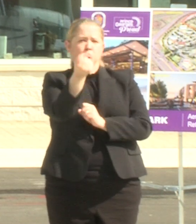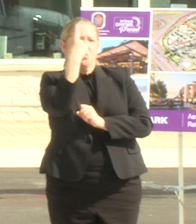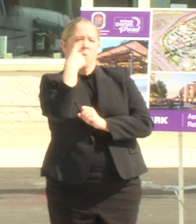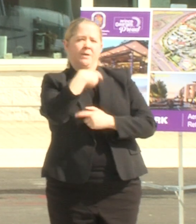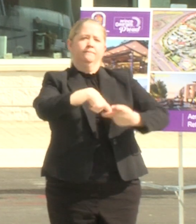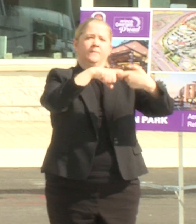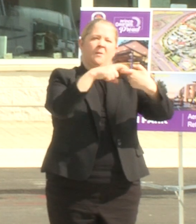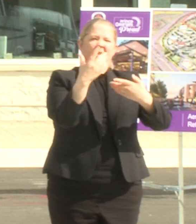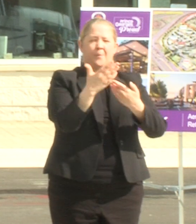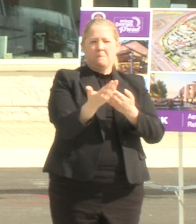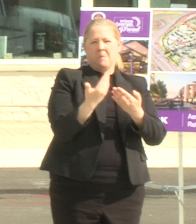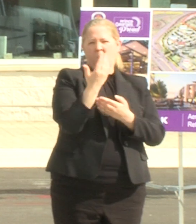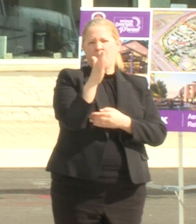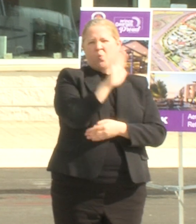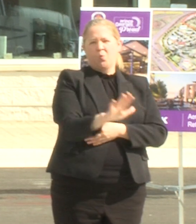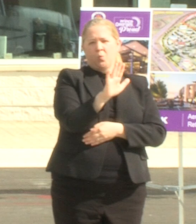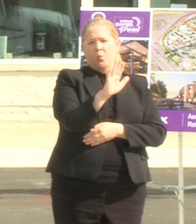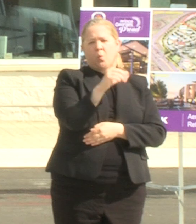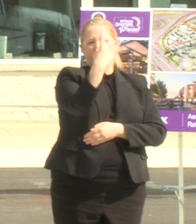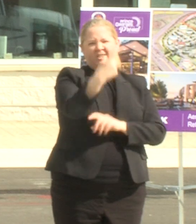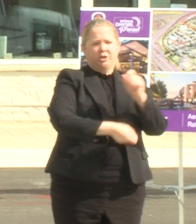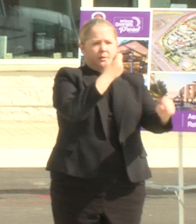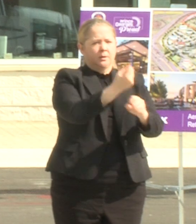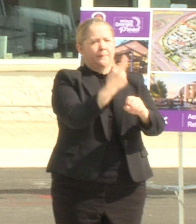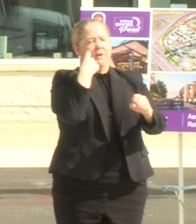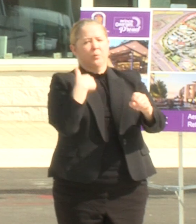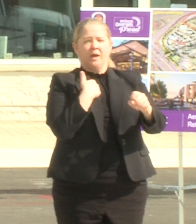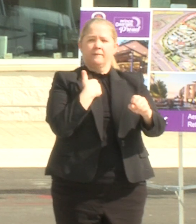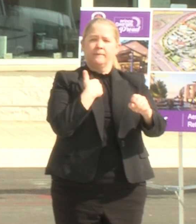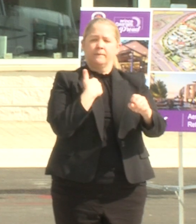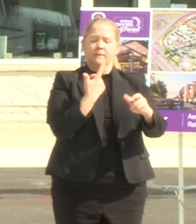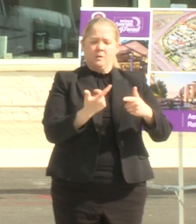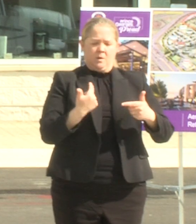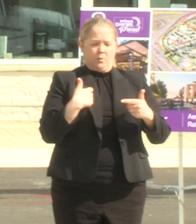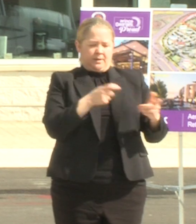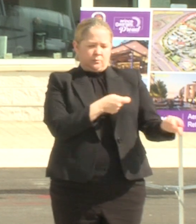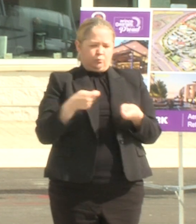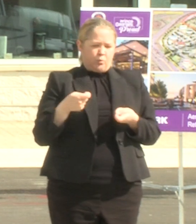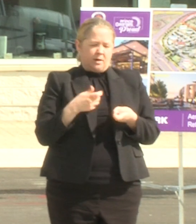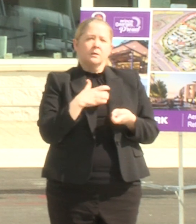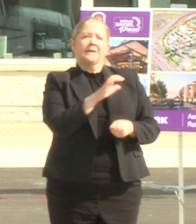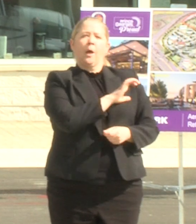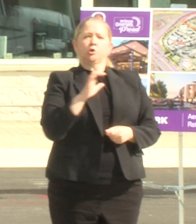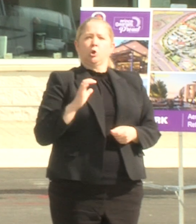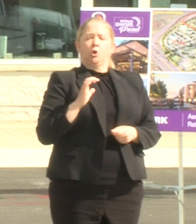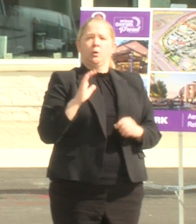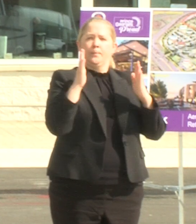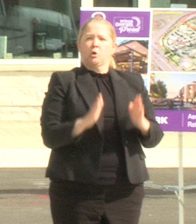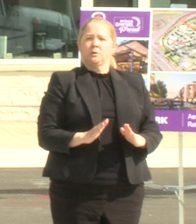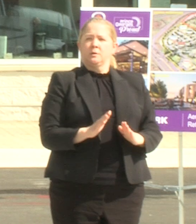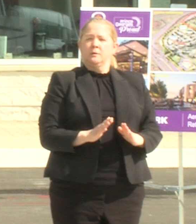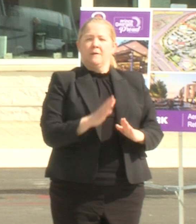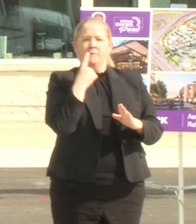about a year uh because we had a difference we had to bring the council person on board that's to make them